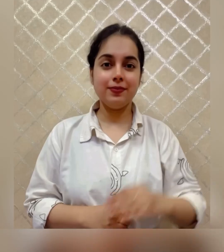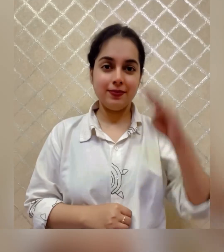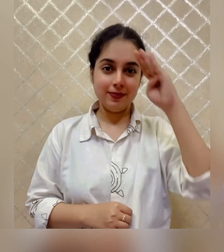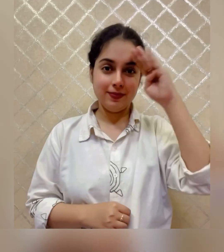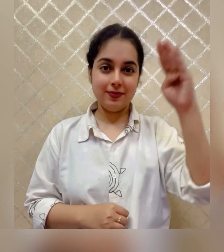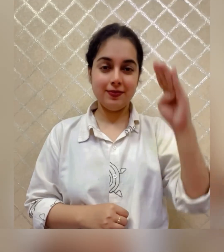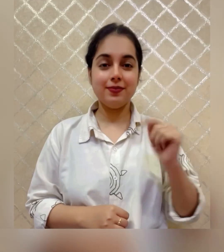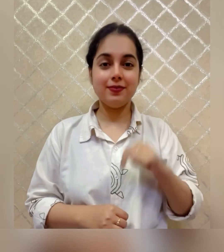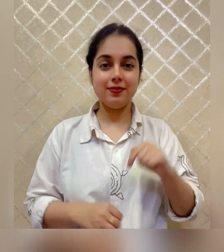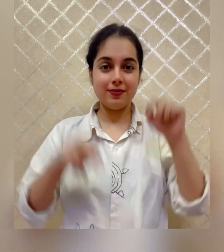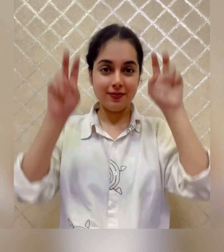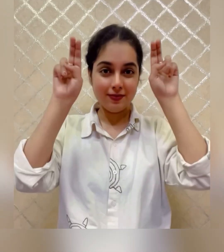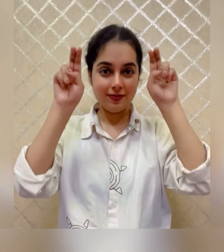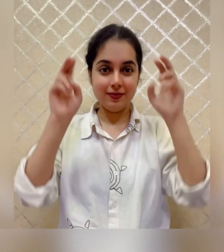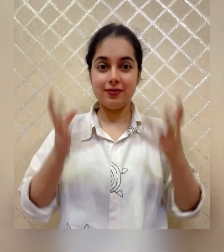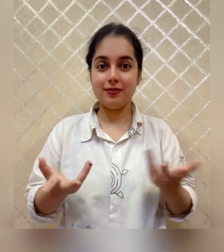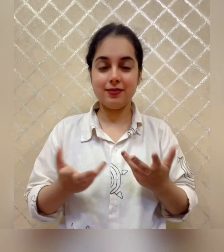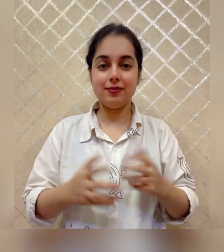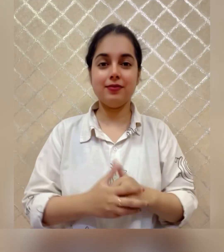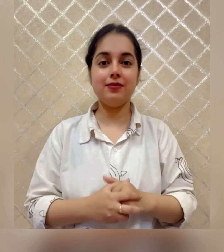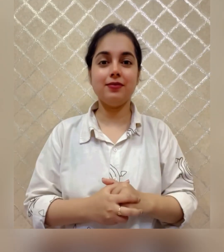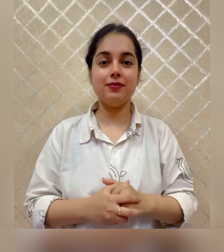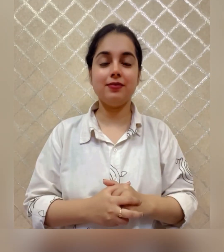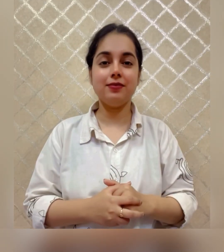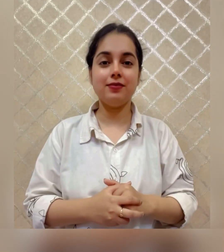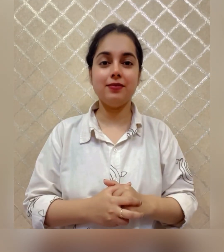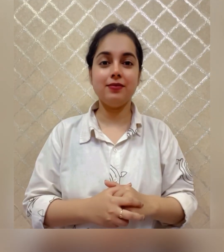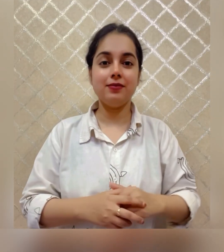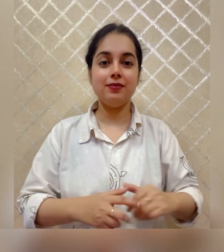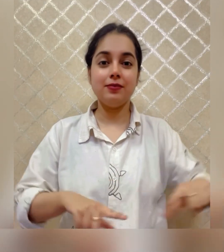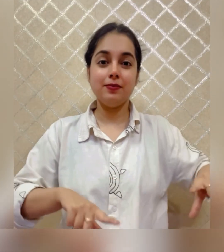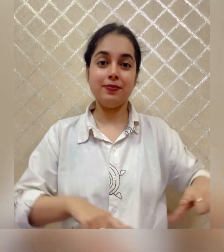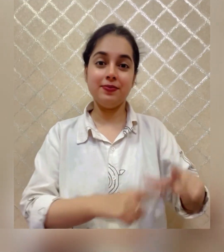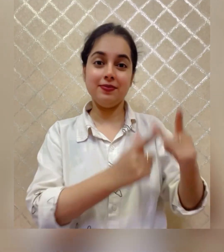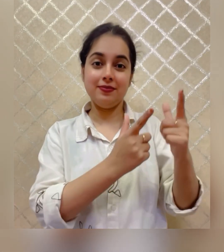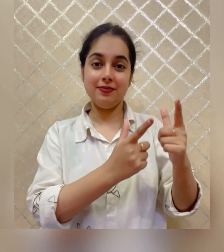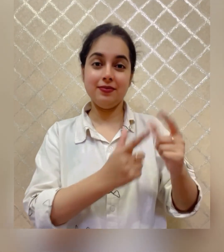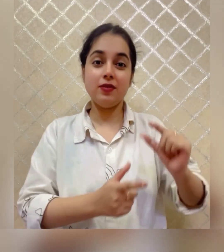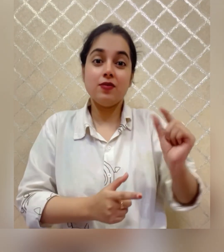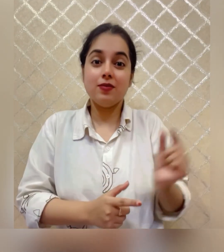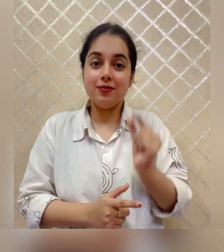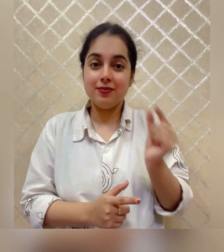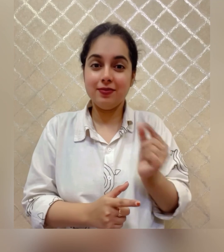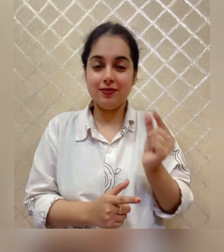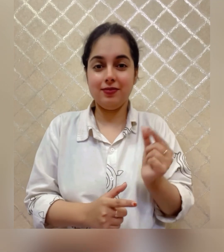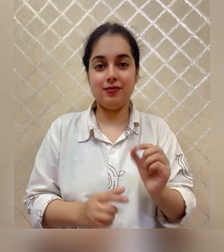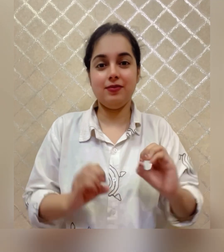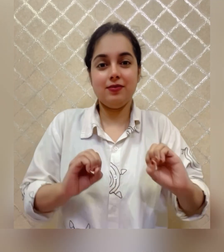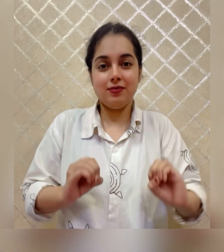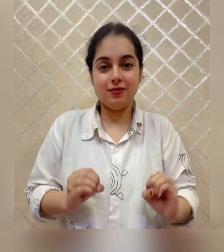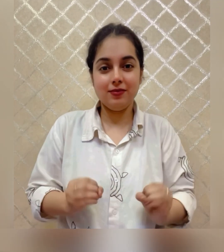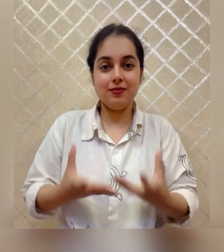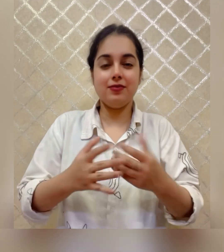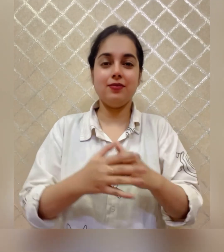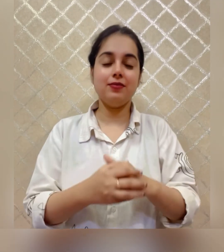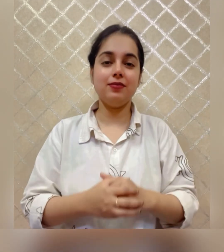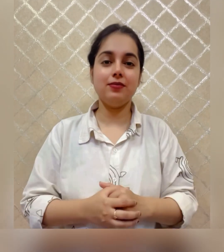Hello, today's topic is uses of plants. Let's start.